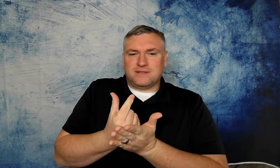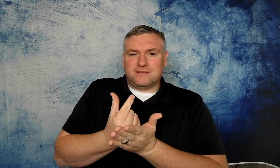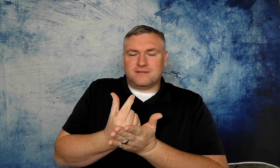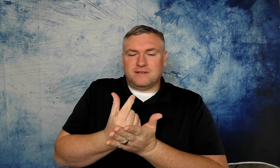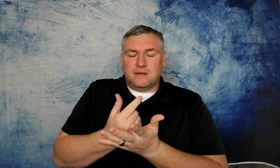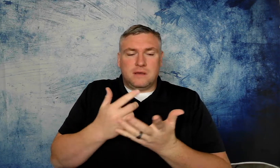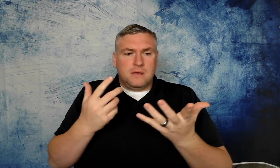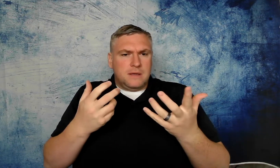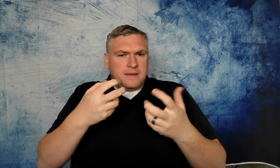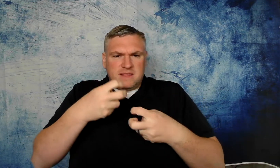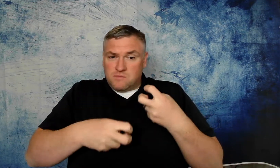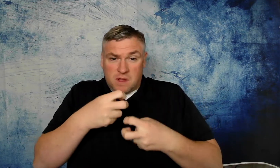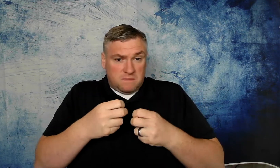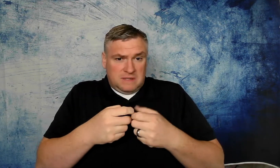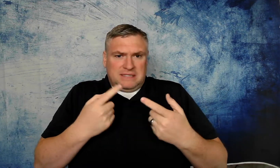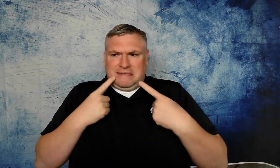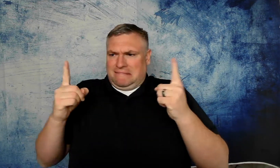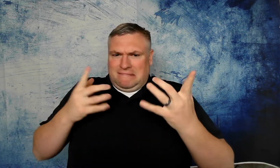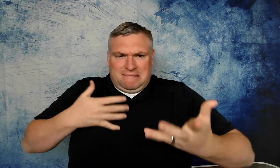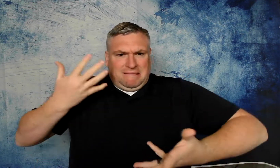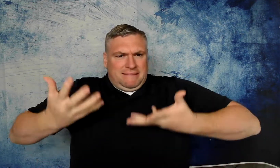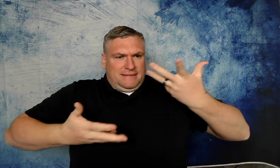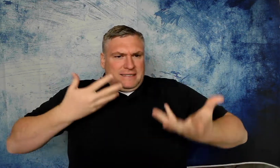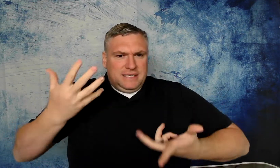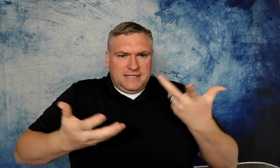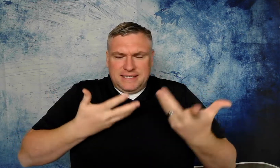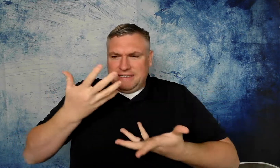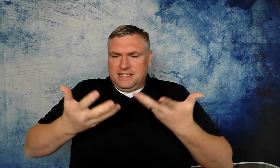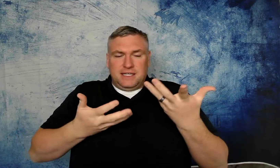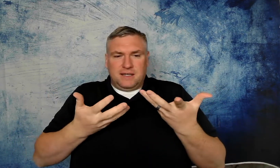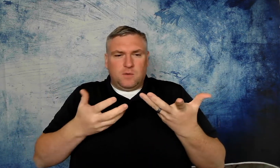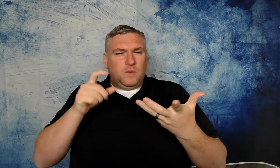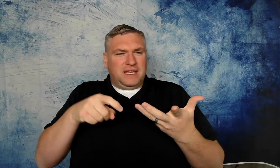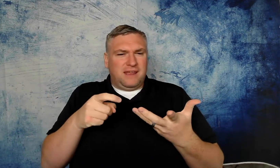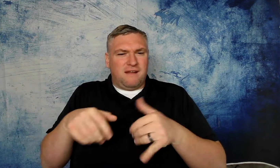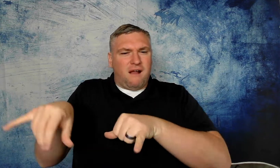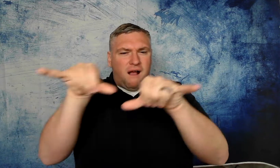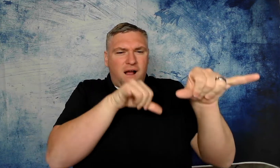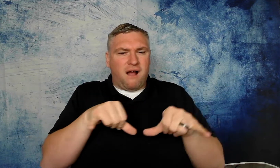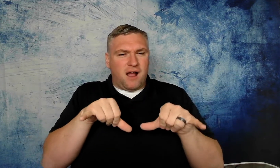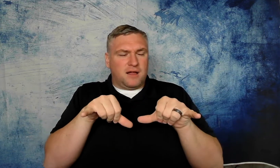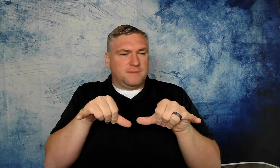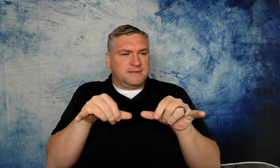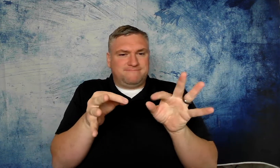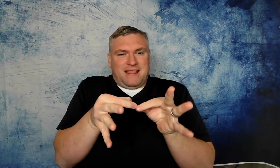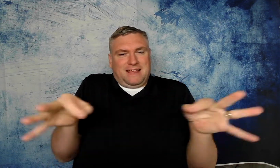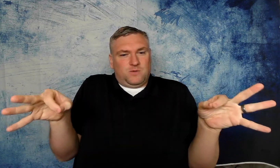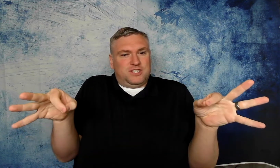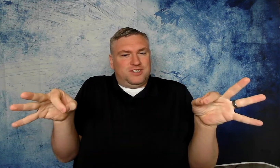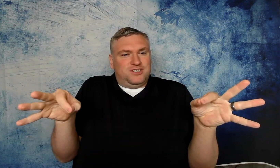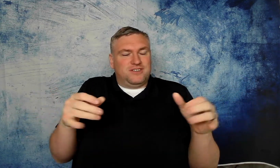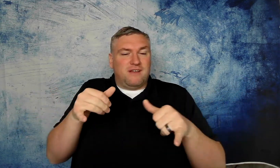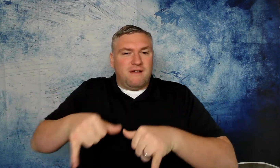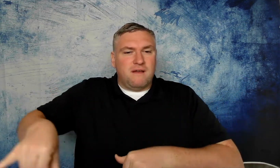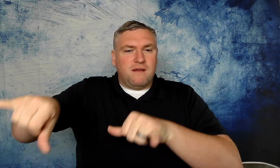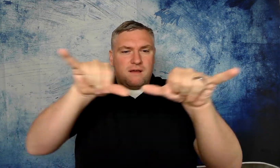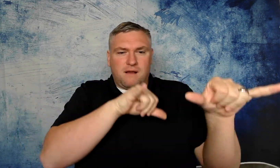what a portrait of graduates for the problem is we're like well what success mean and we need to have a common language